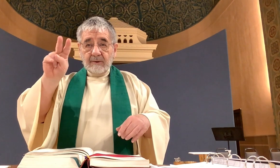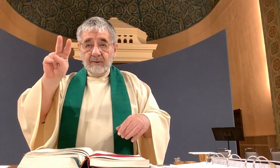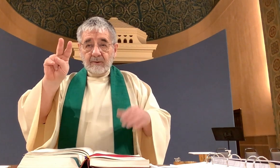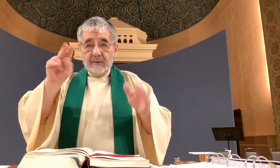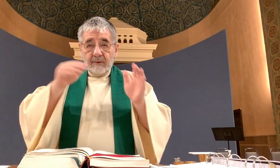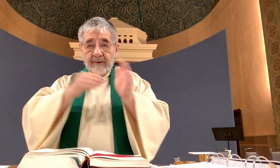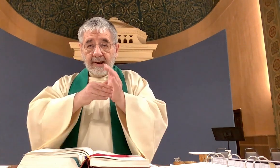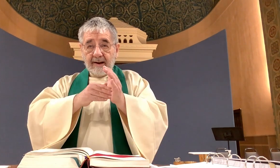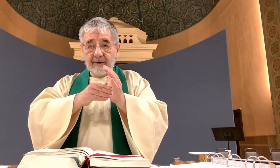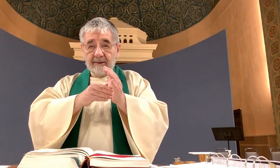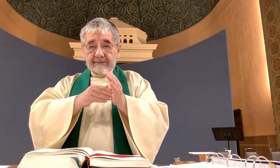2022.